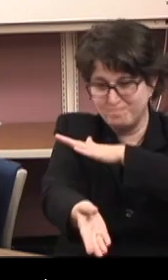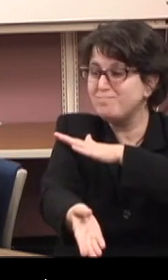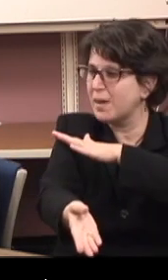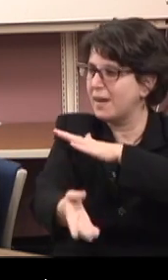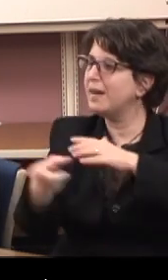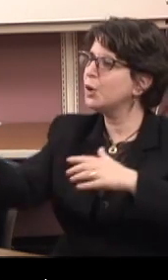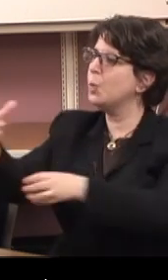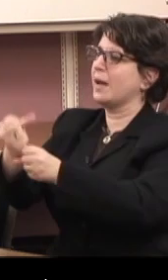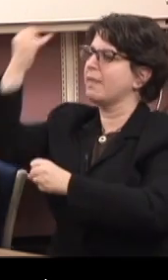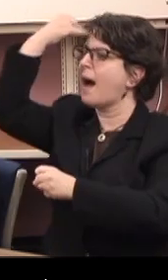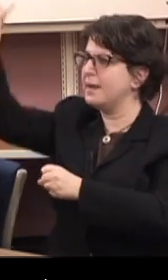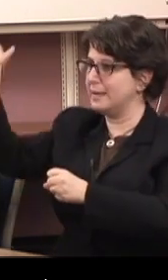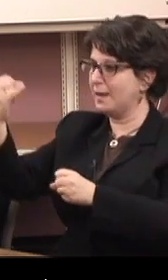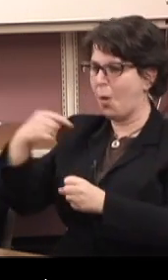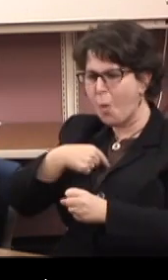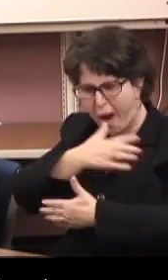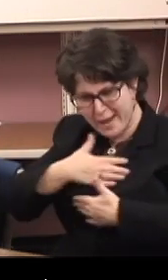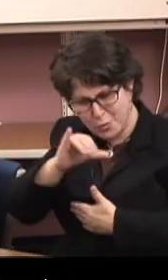like bacon.